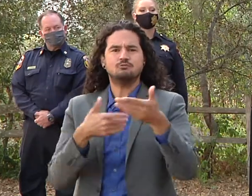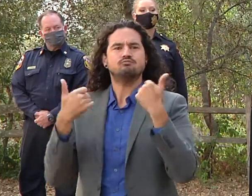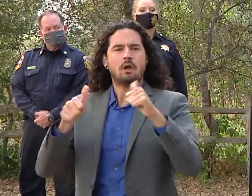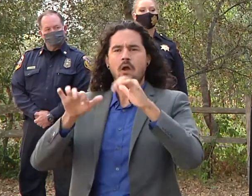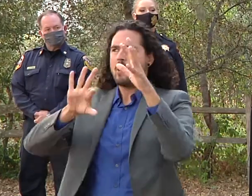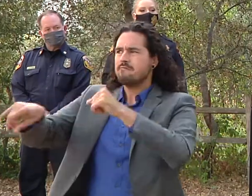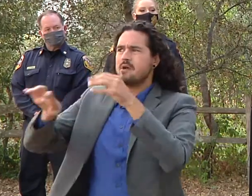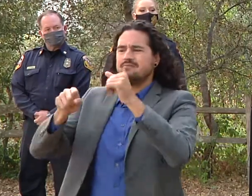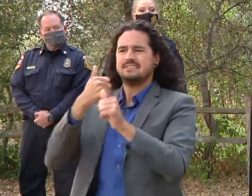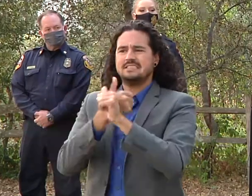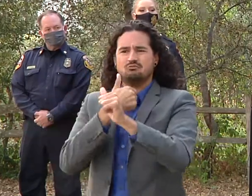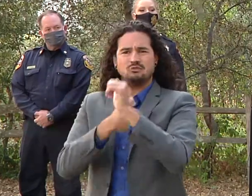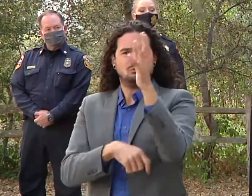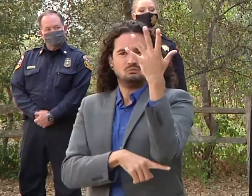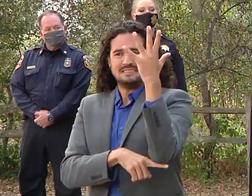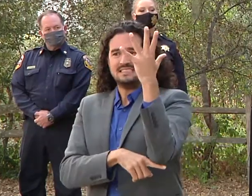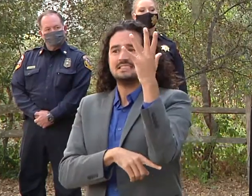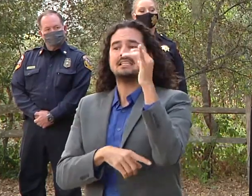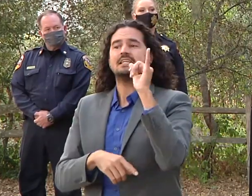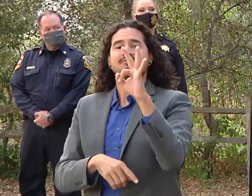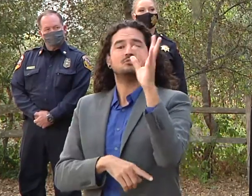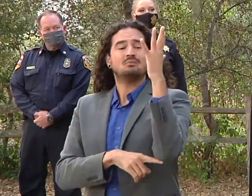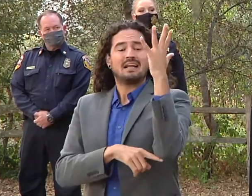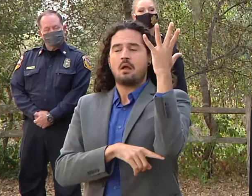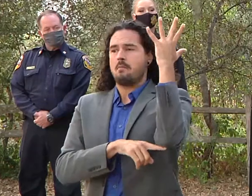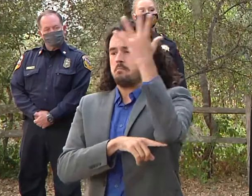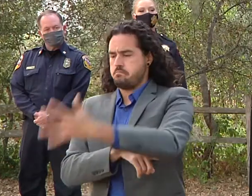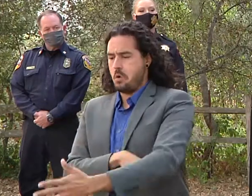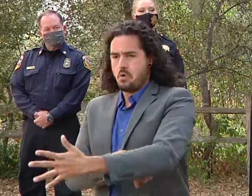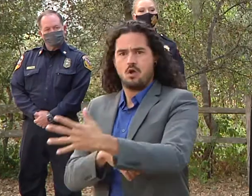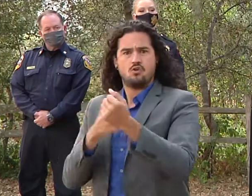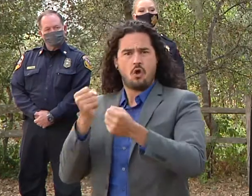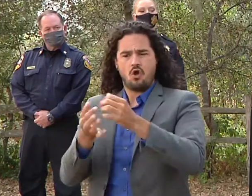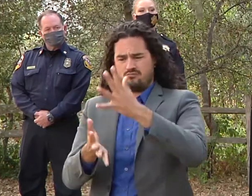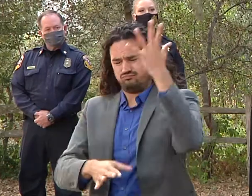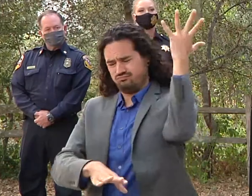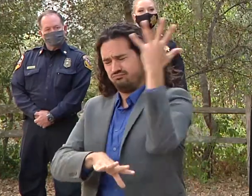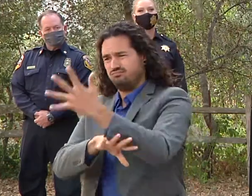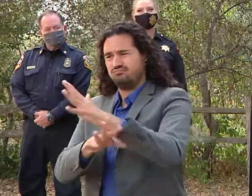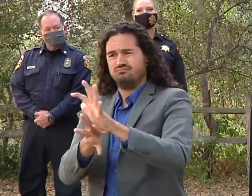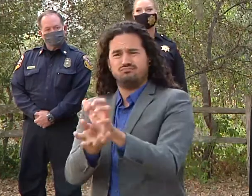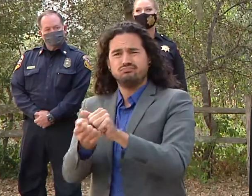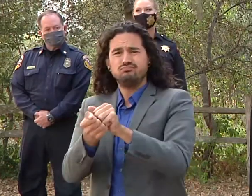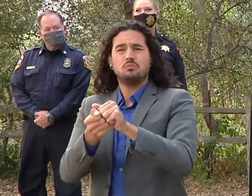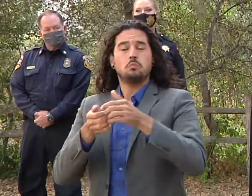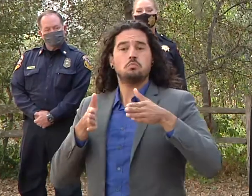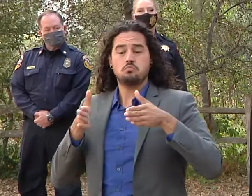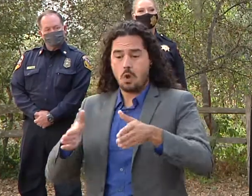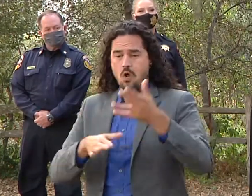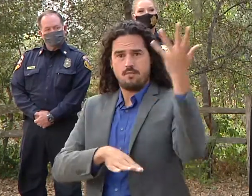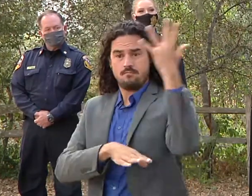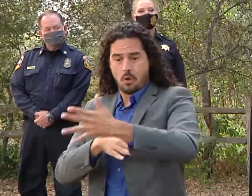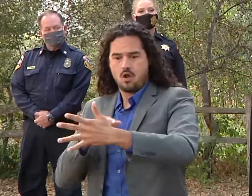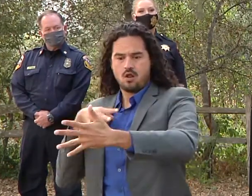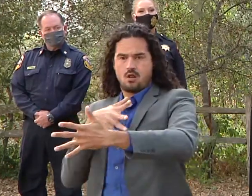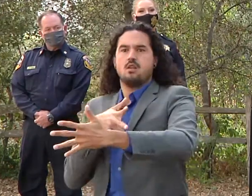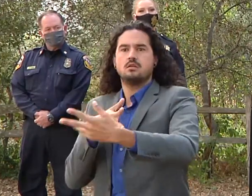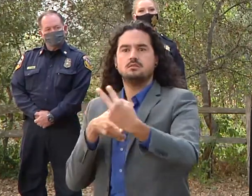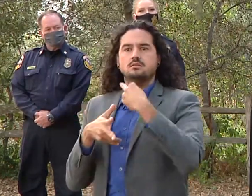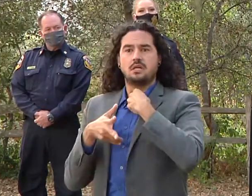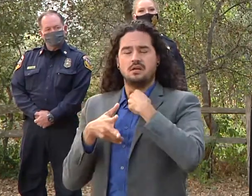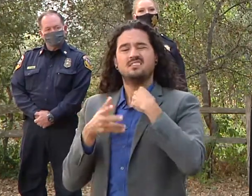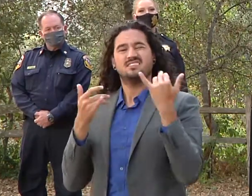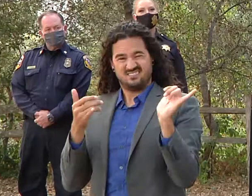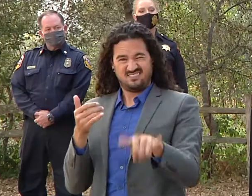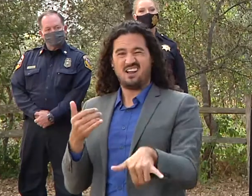a fire impacted tree dropping onto a car or dropping onto a road and you can't get out those things are happening now and they'll continue to